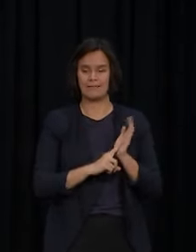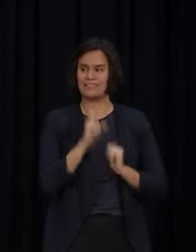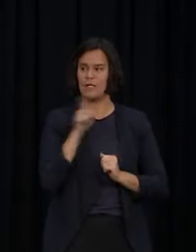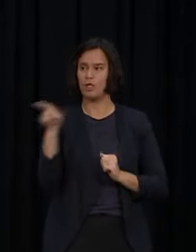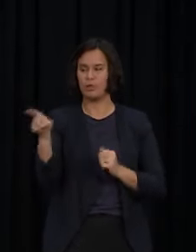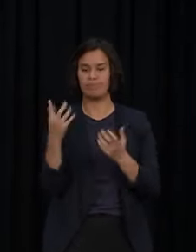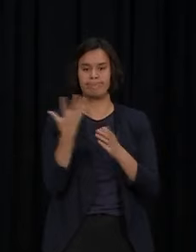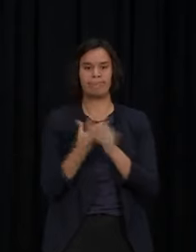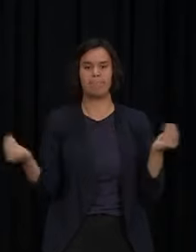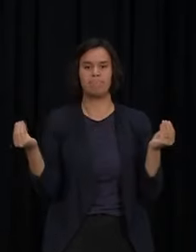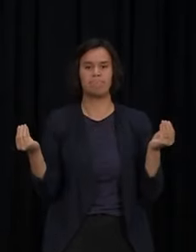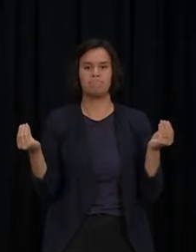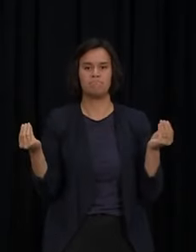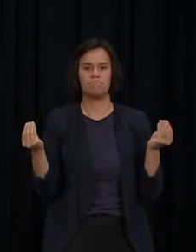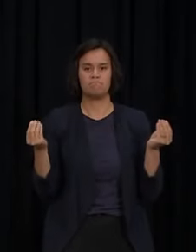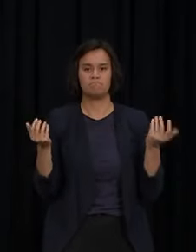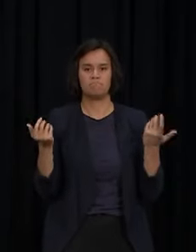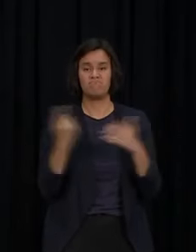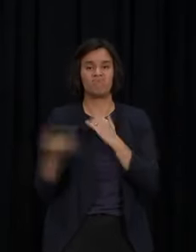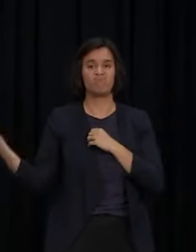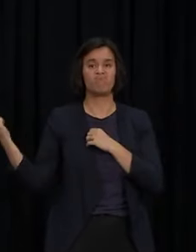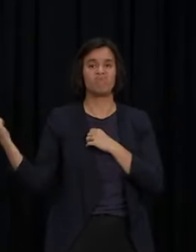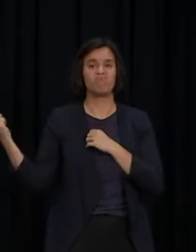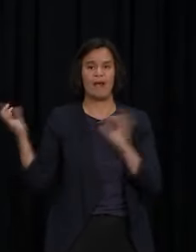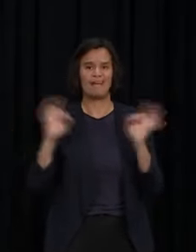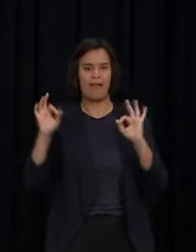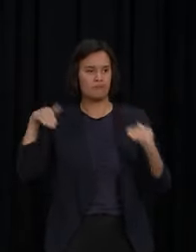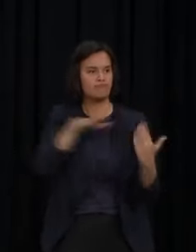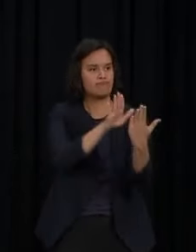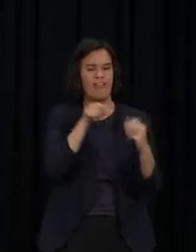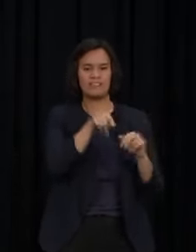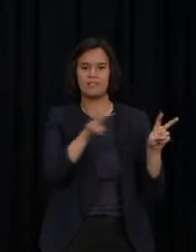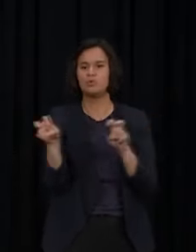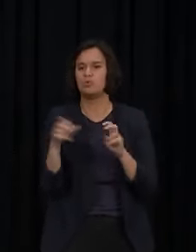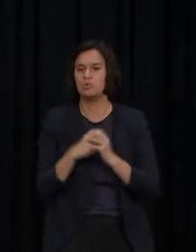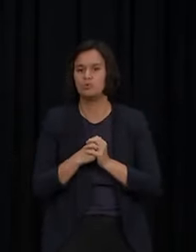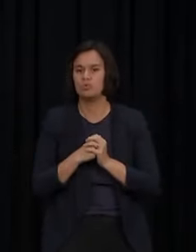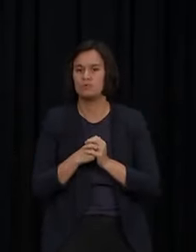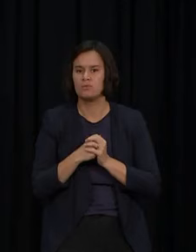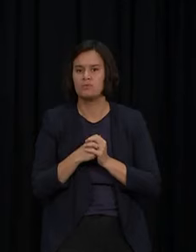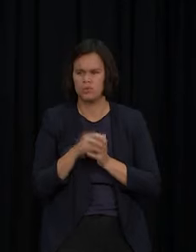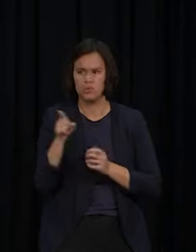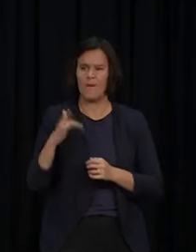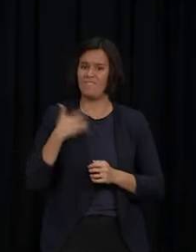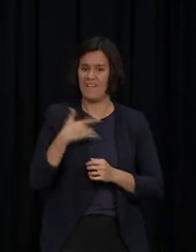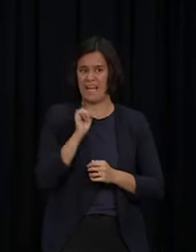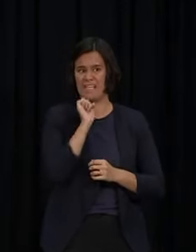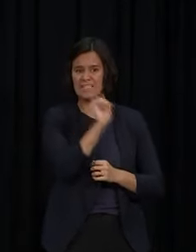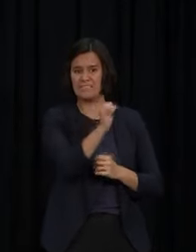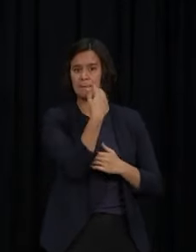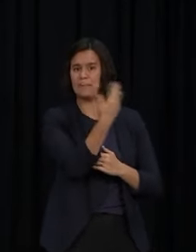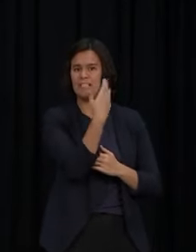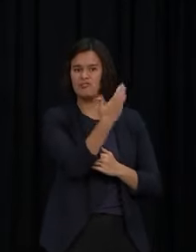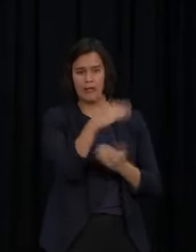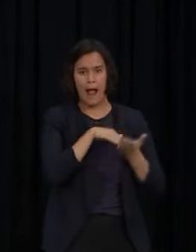action. Do you have any direct response to that and do you think that his more recent commentary is stoking division? Well